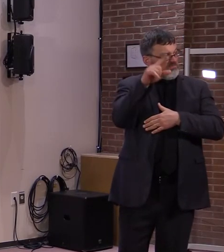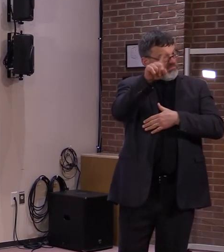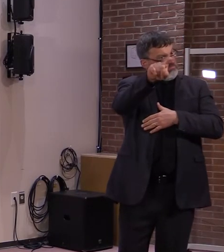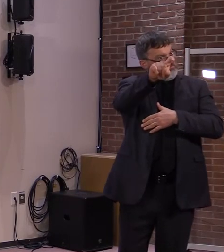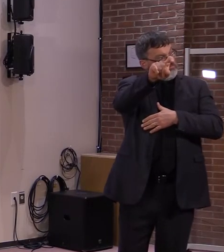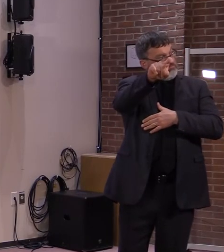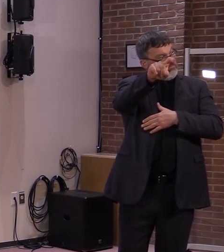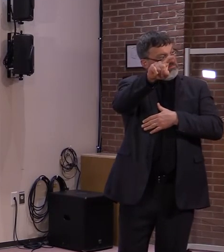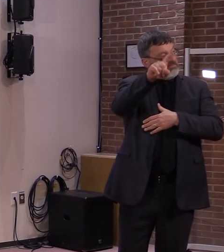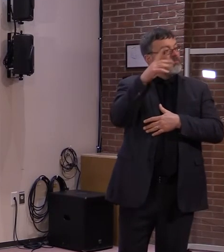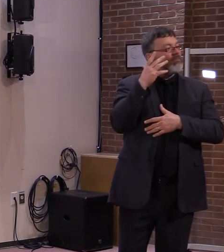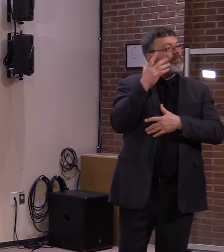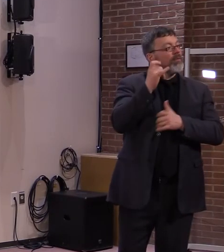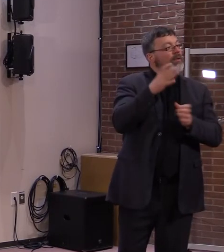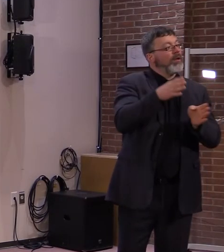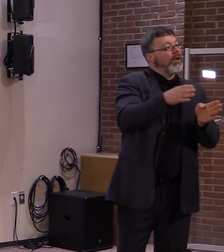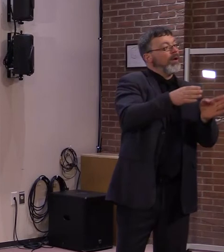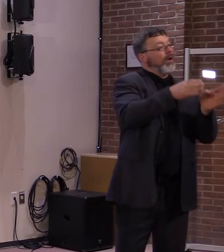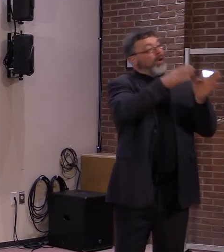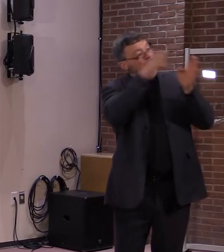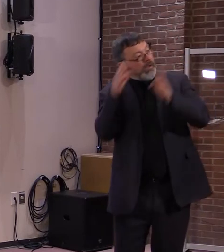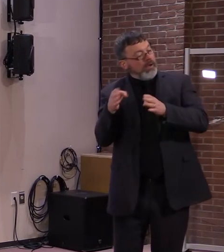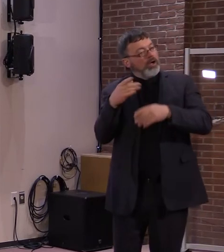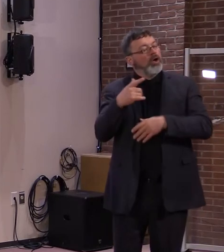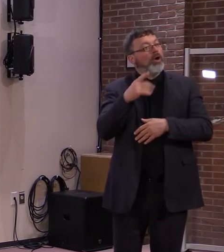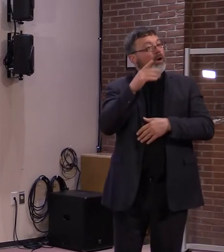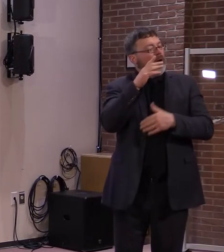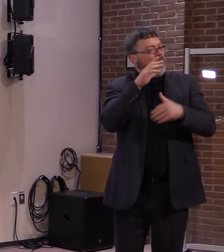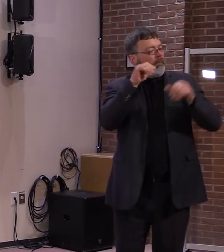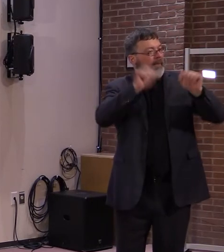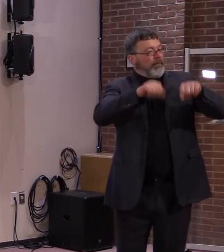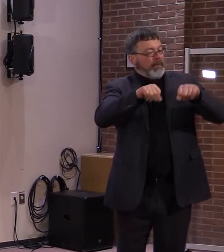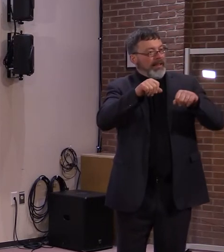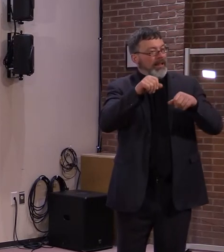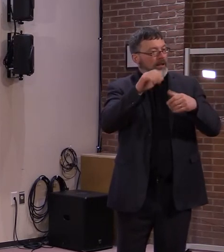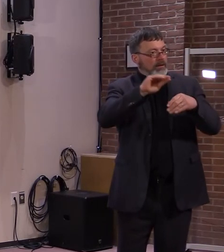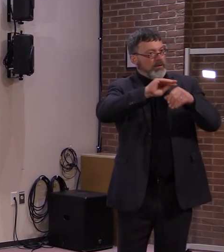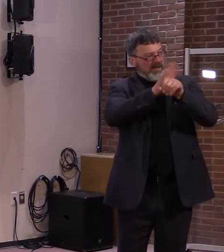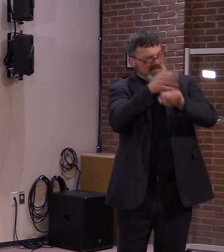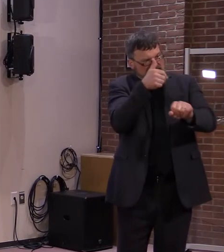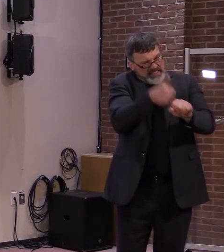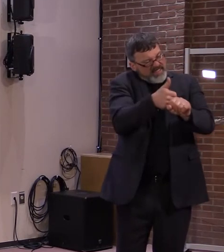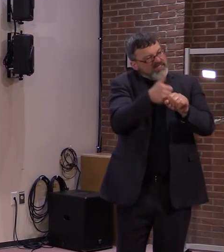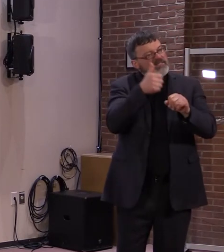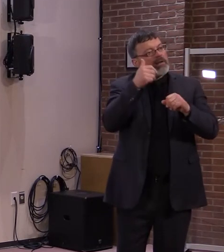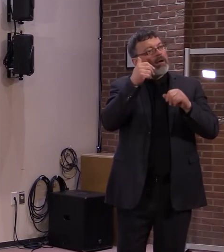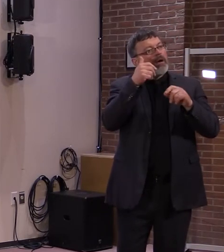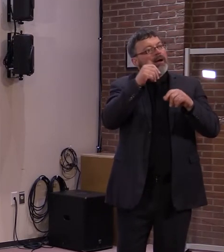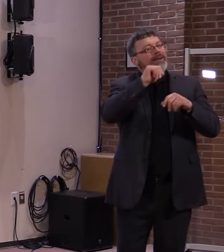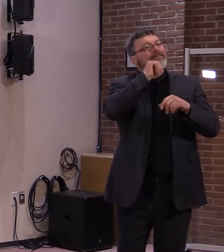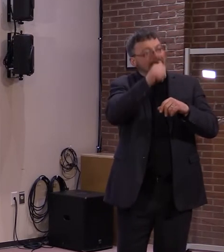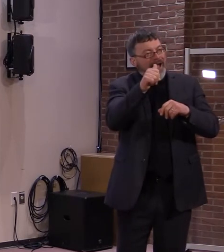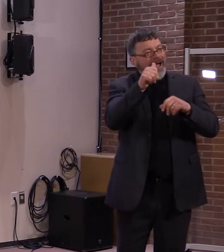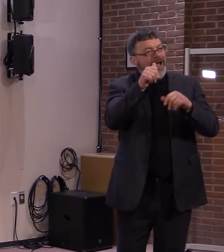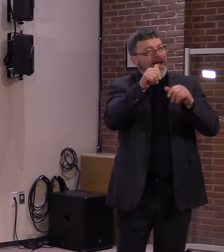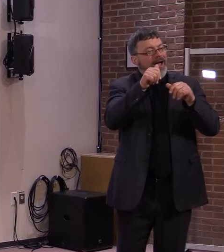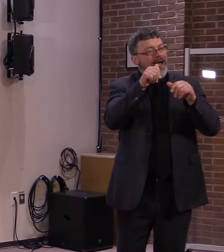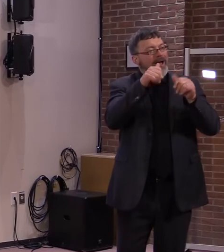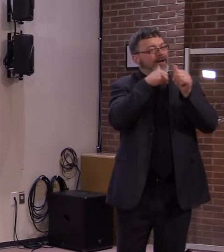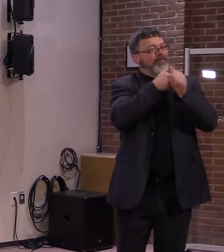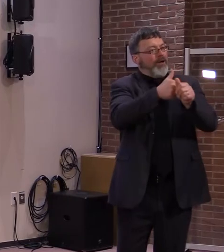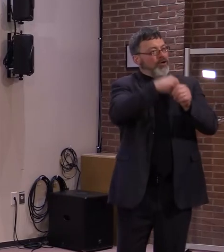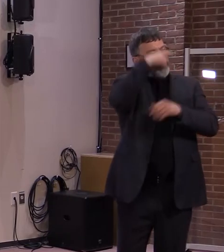people will see cases diminishing and instead